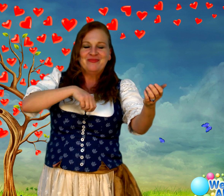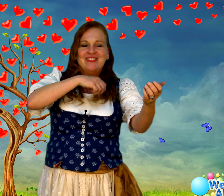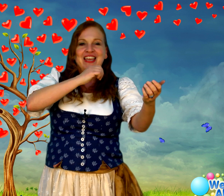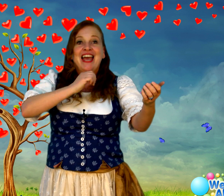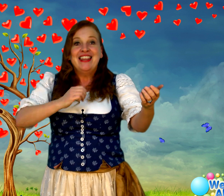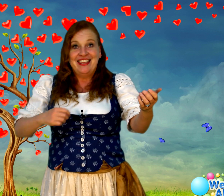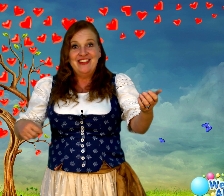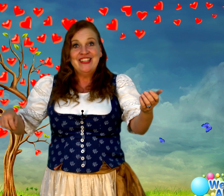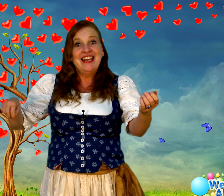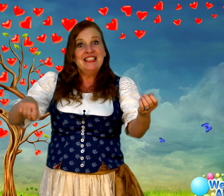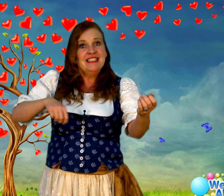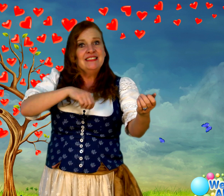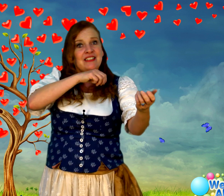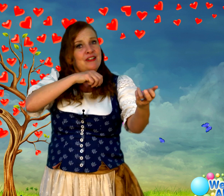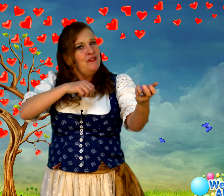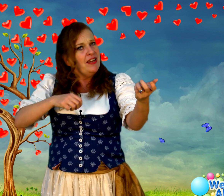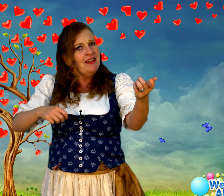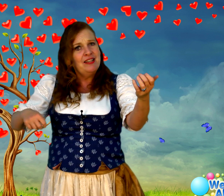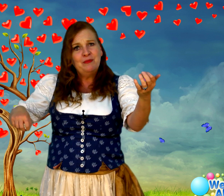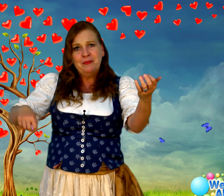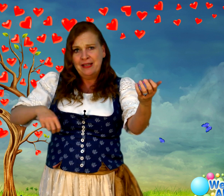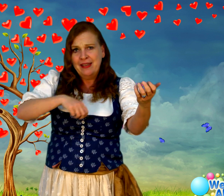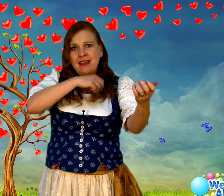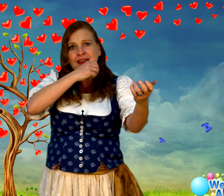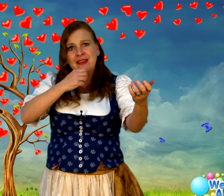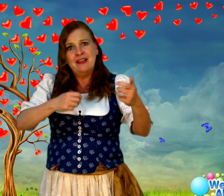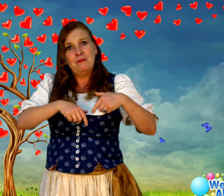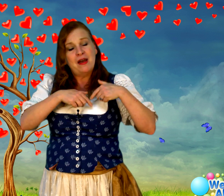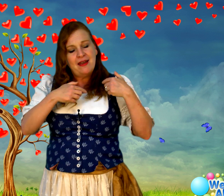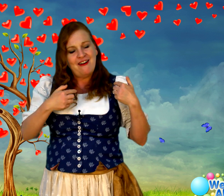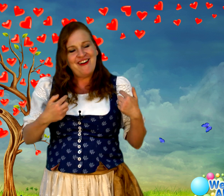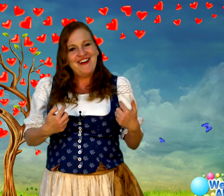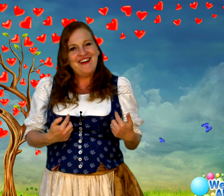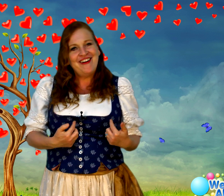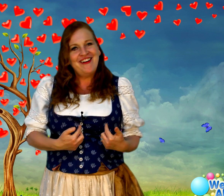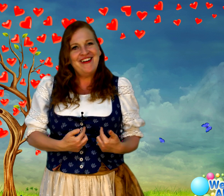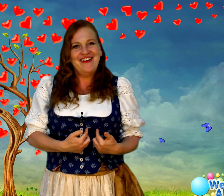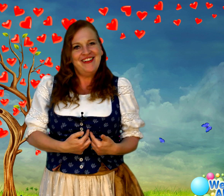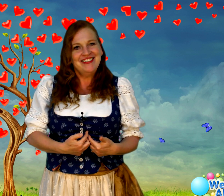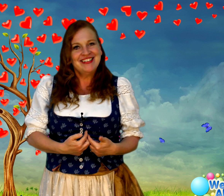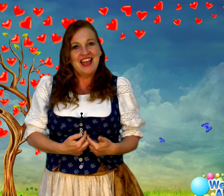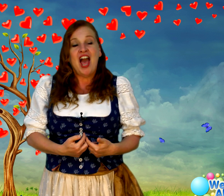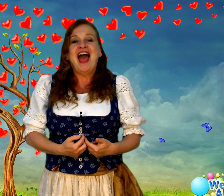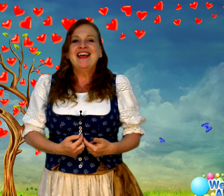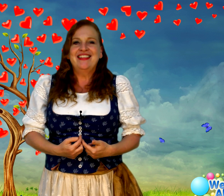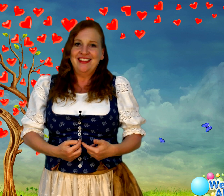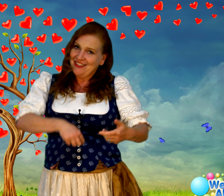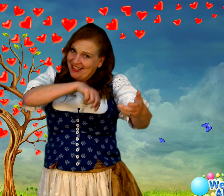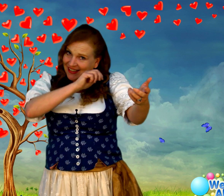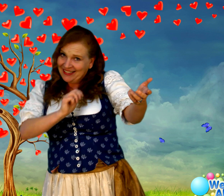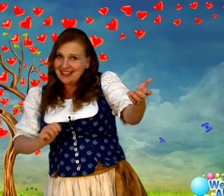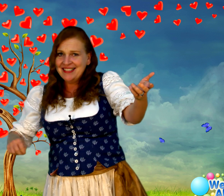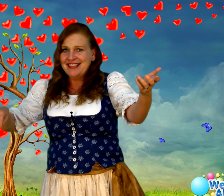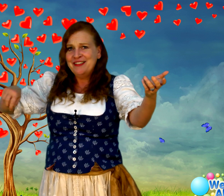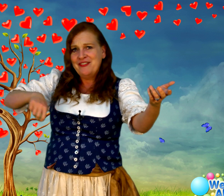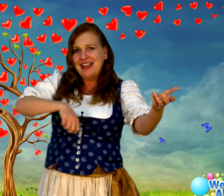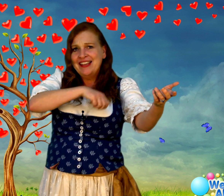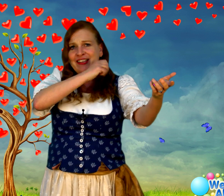There's a little violin playing in my heart. There's a little violin